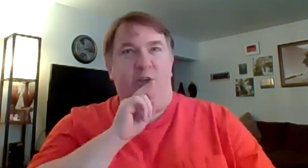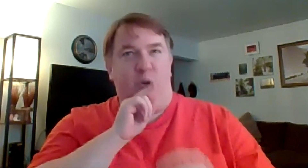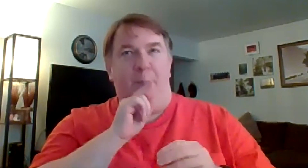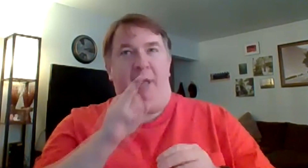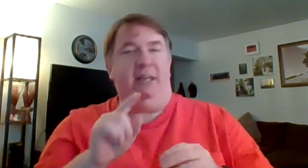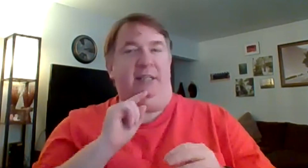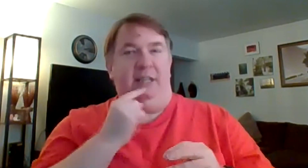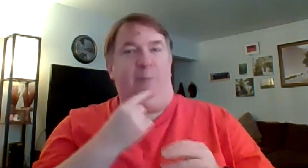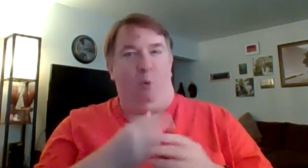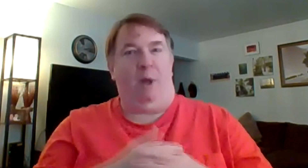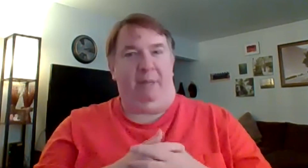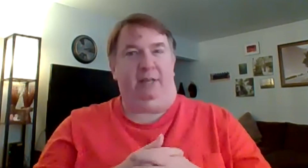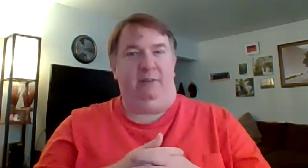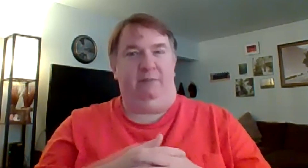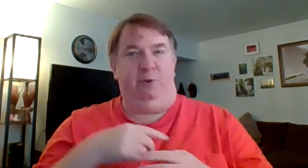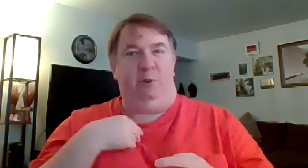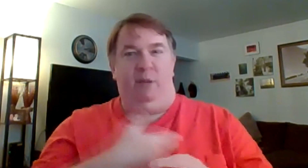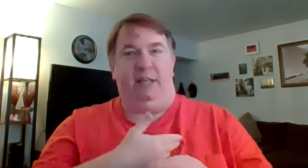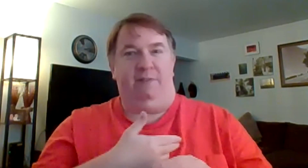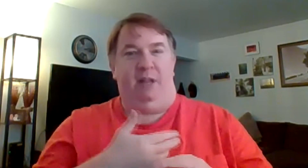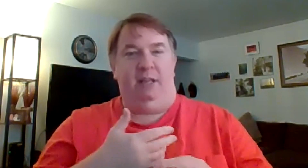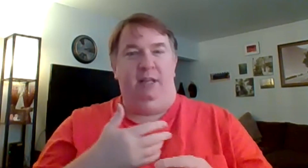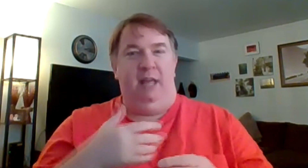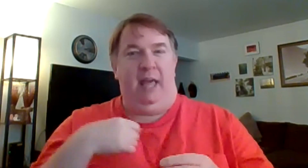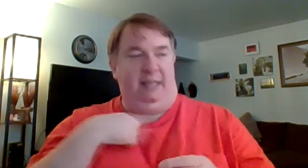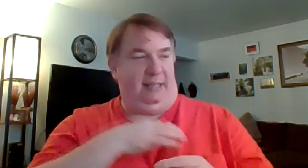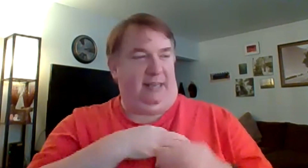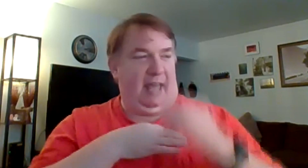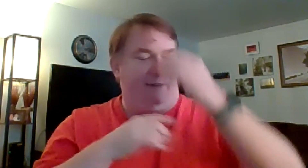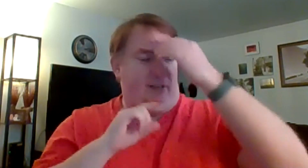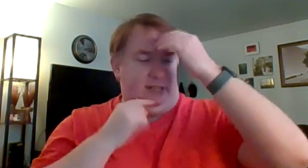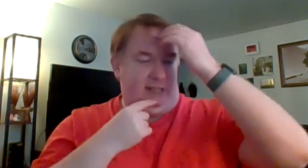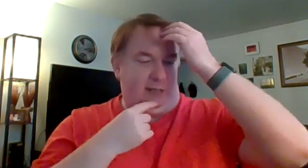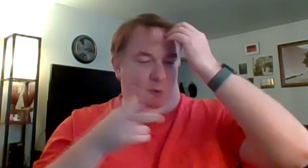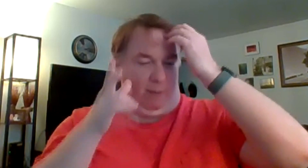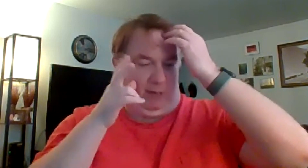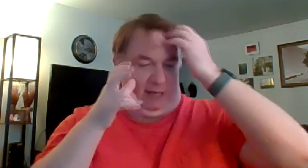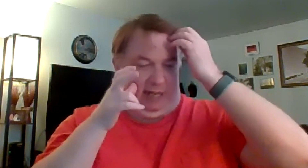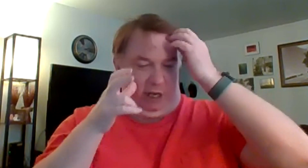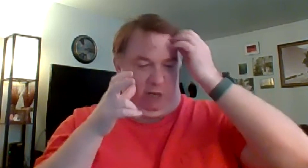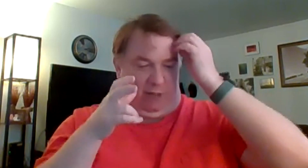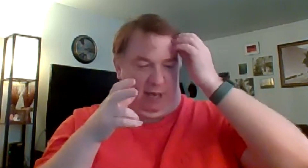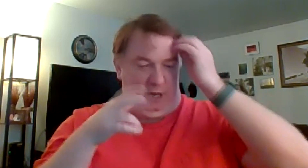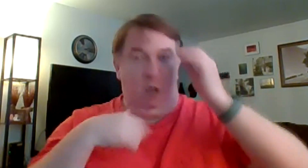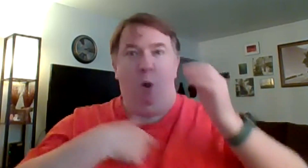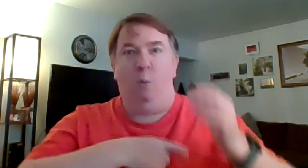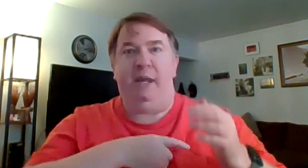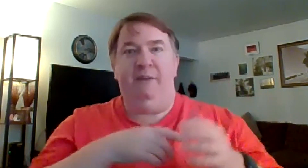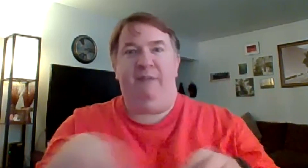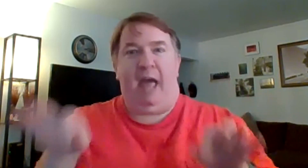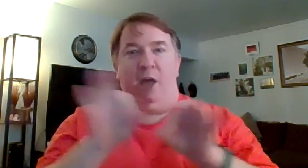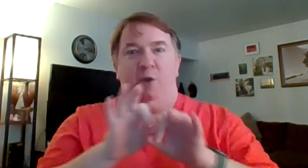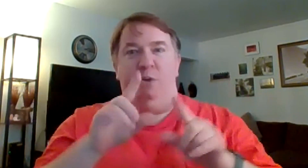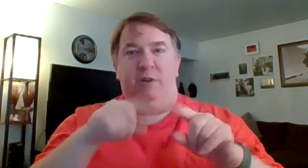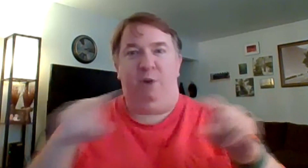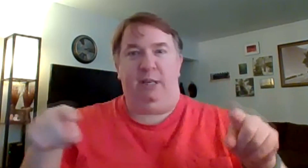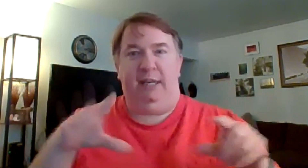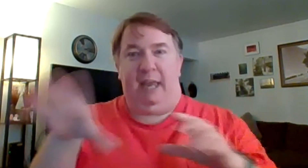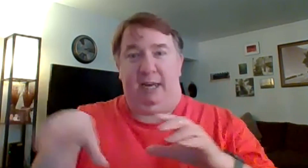direct reflection on the university itself. As a staff at the district department, we hear that we value diversity and